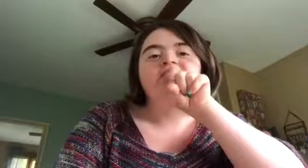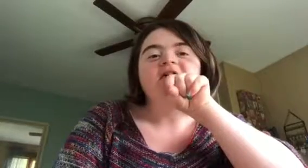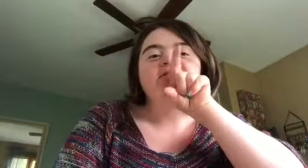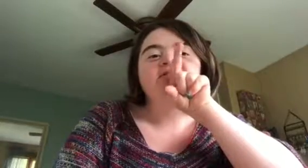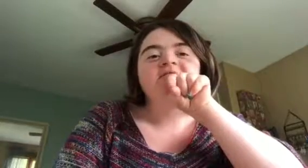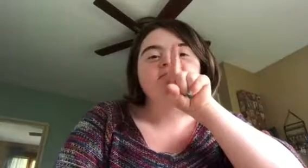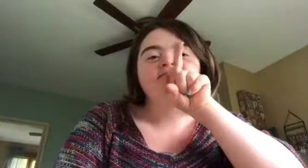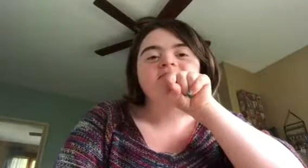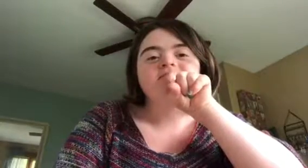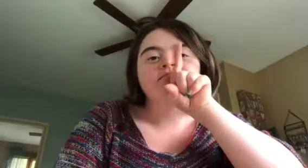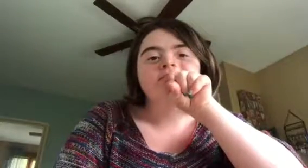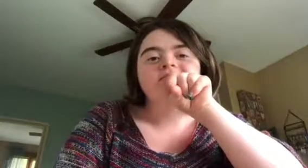this.